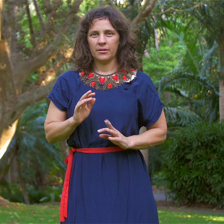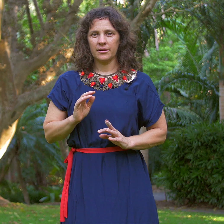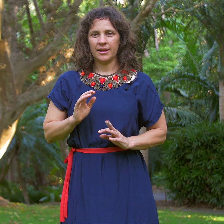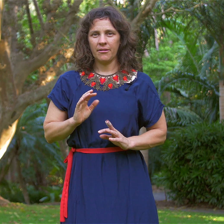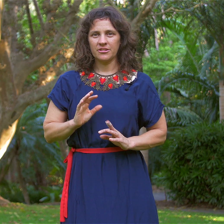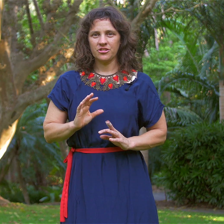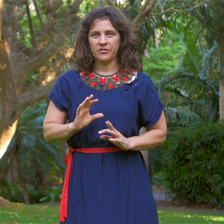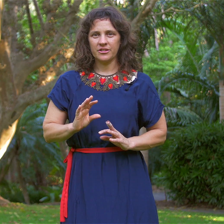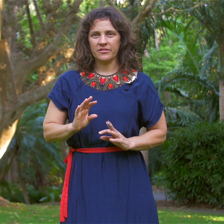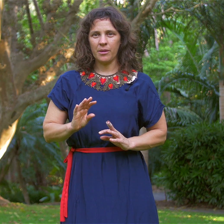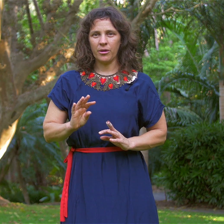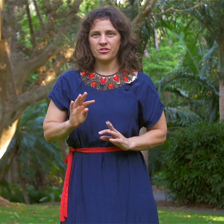Allow it to shift its vibration.